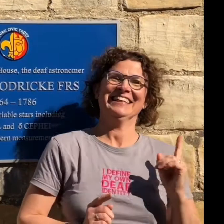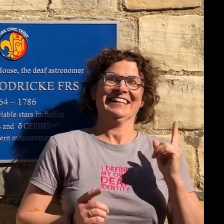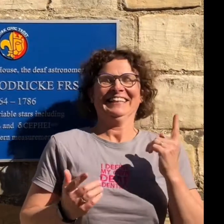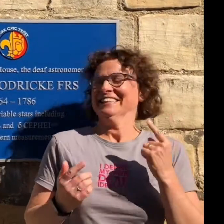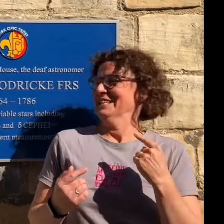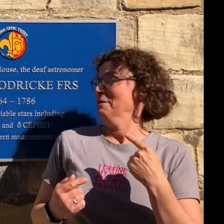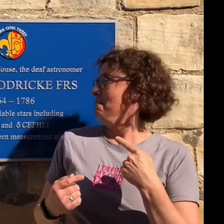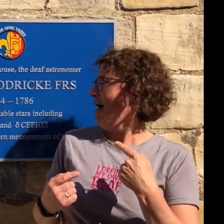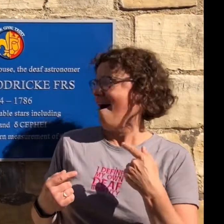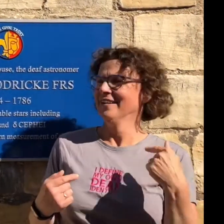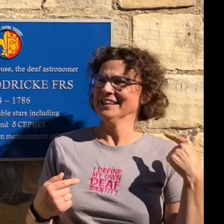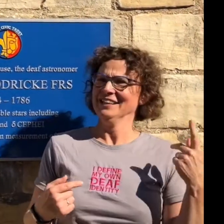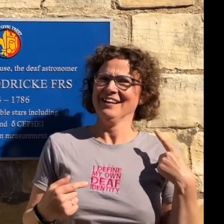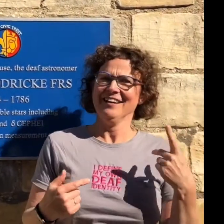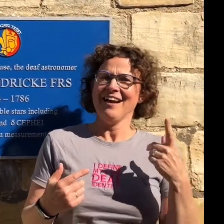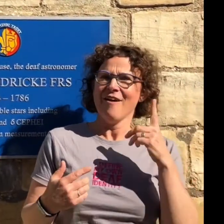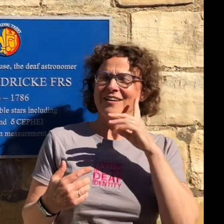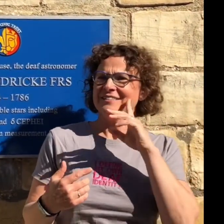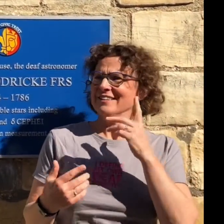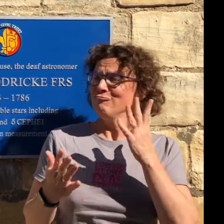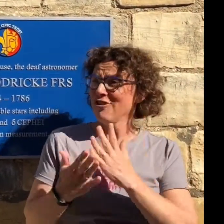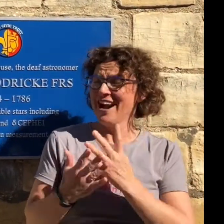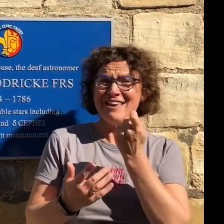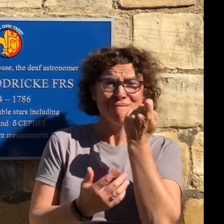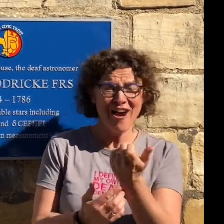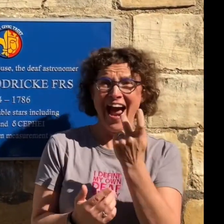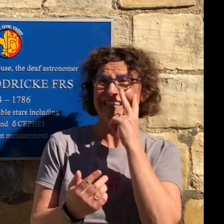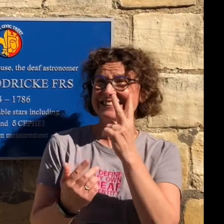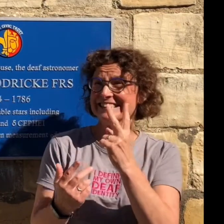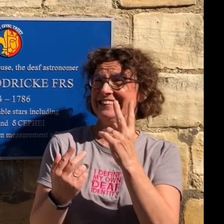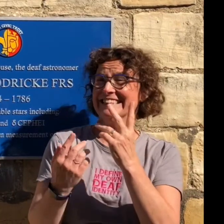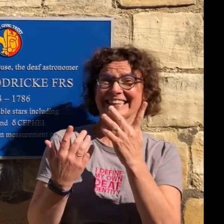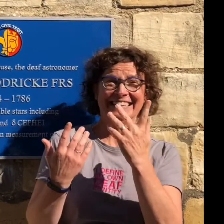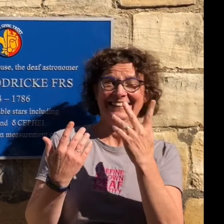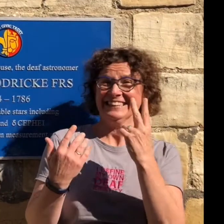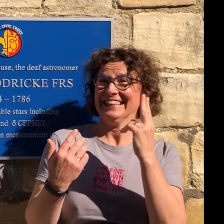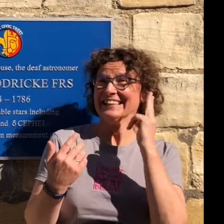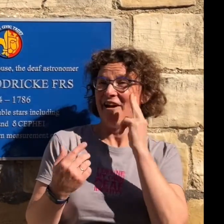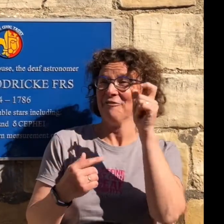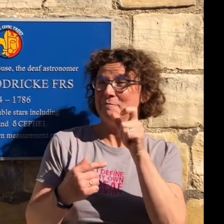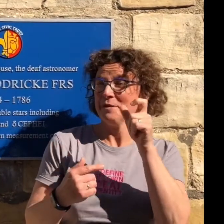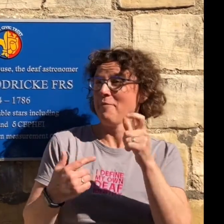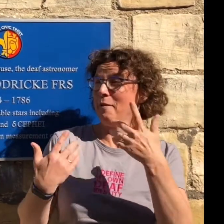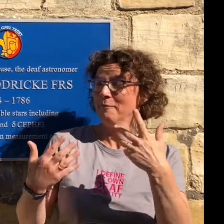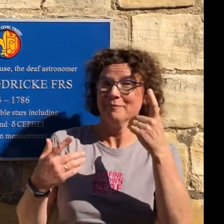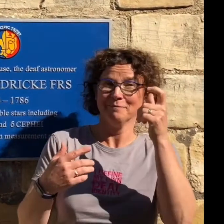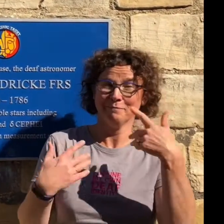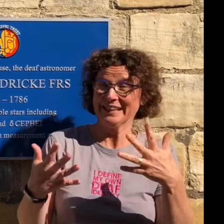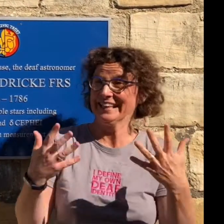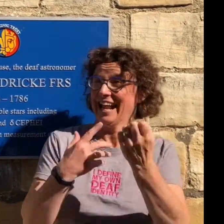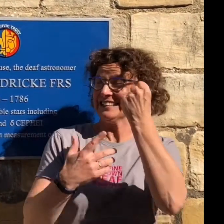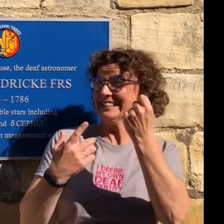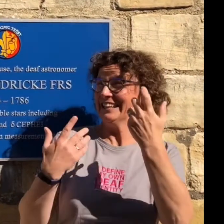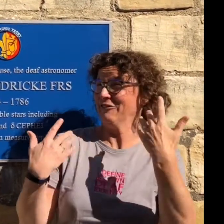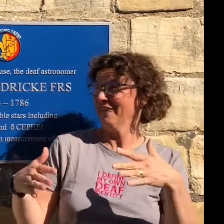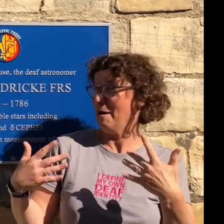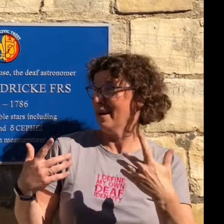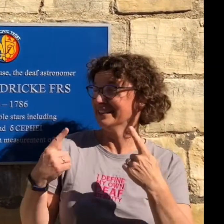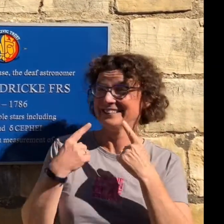first prize in that particular science exhibition so it's really rare to see deaf people being recognised